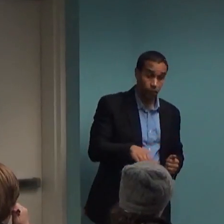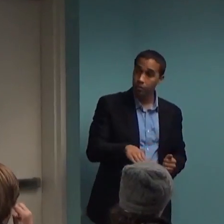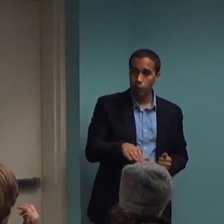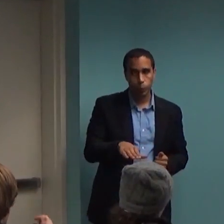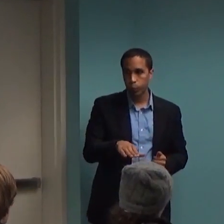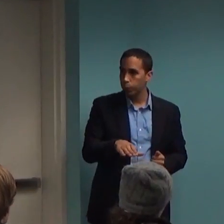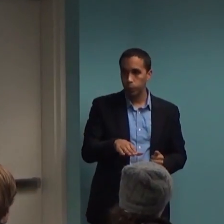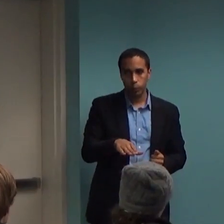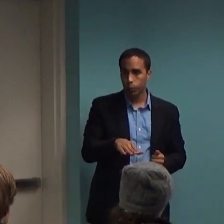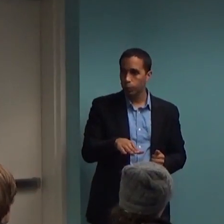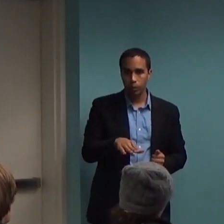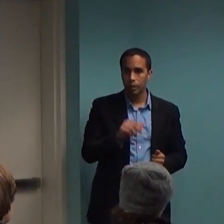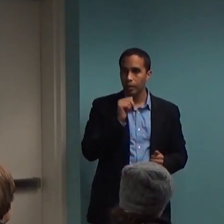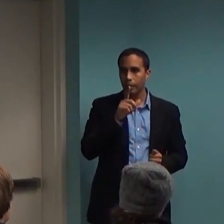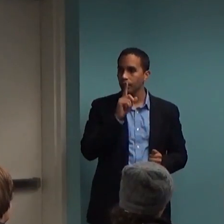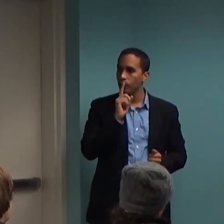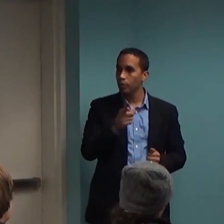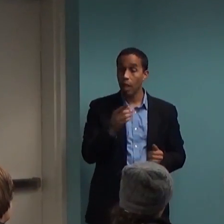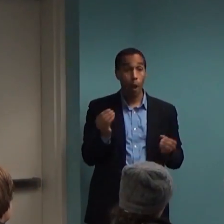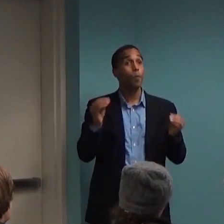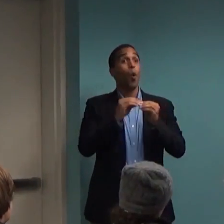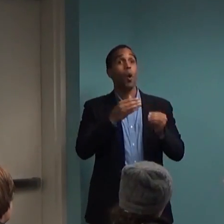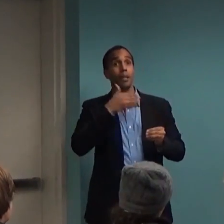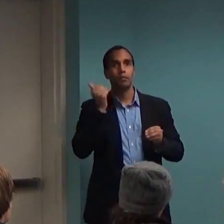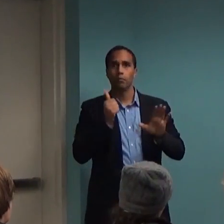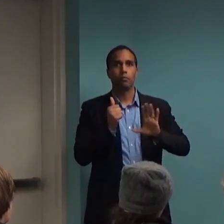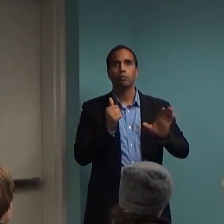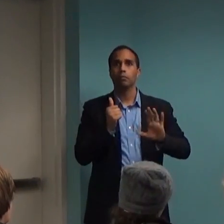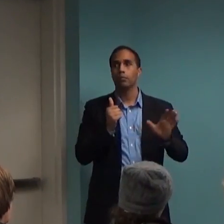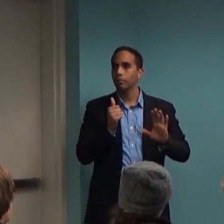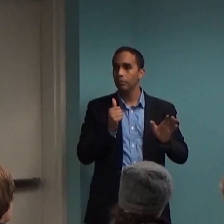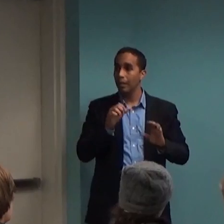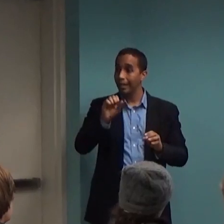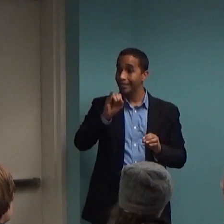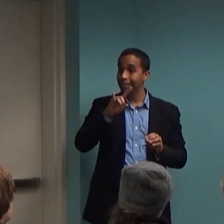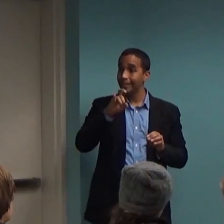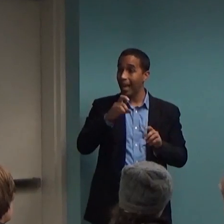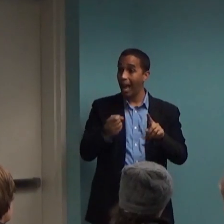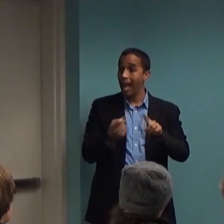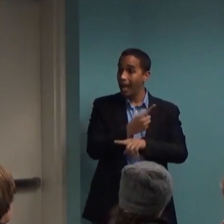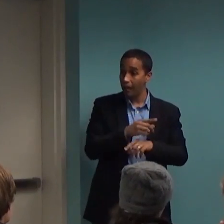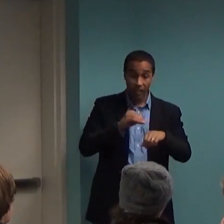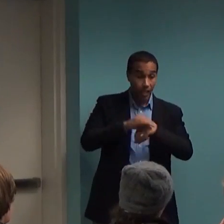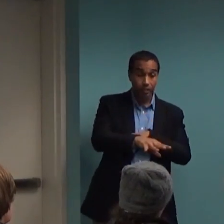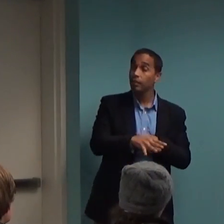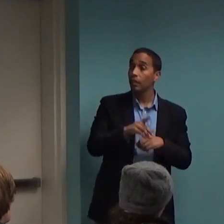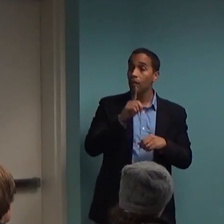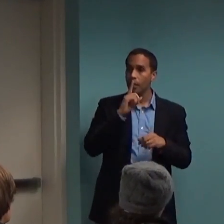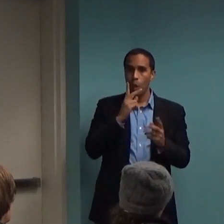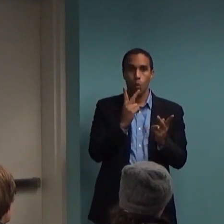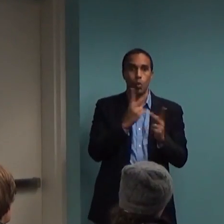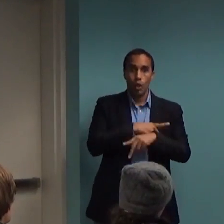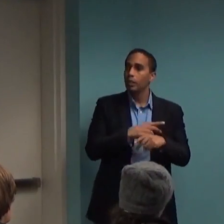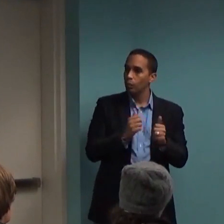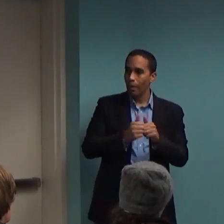necessarily true. And that stuff that I've said about side effects usually are worse with higher doses. So, you always want to try and find what's the minimum